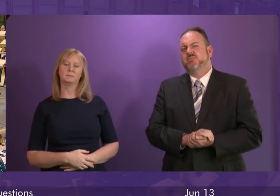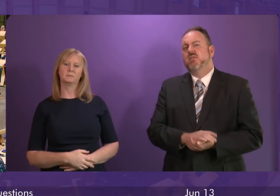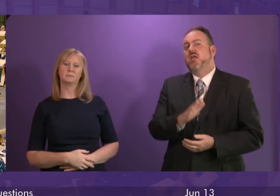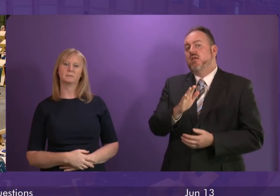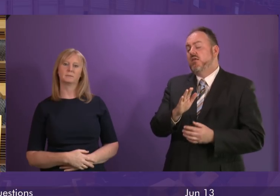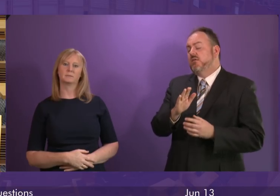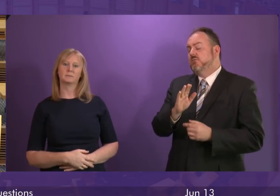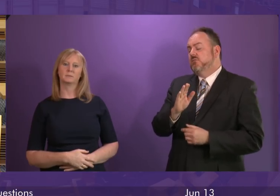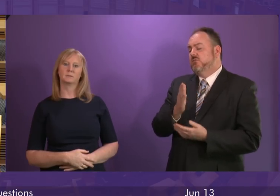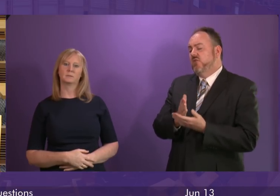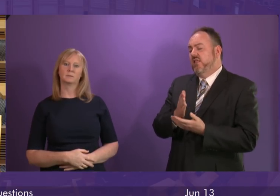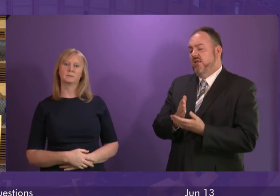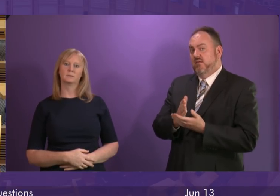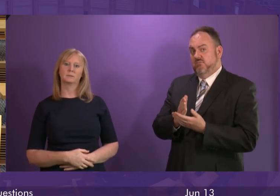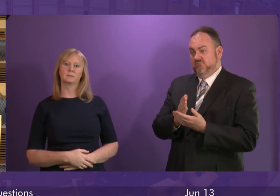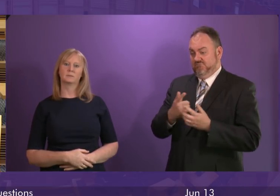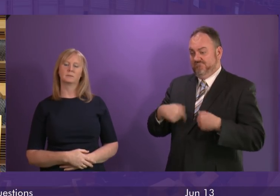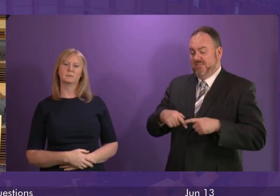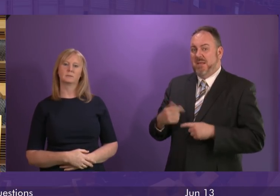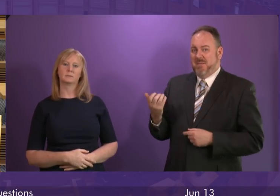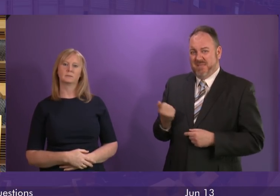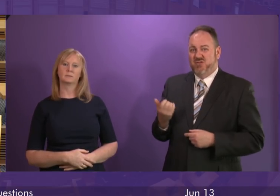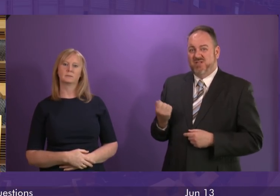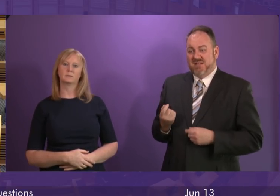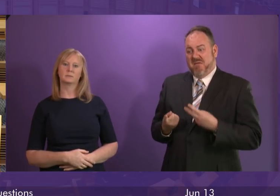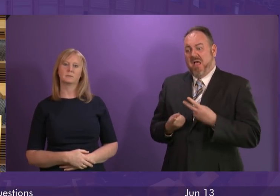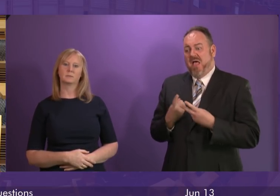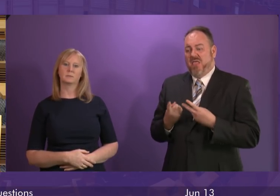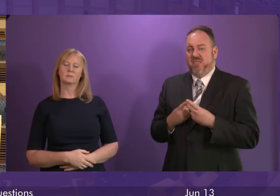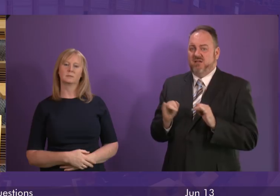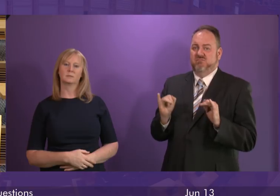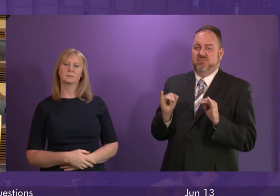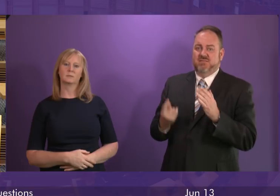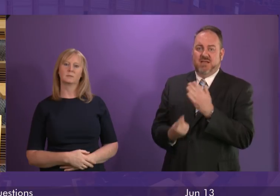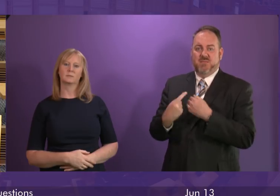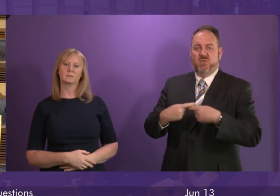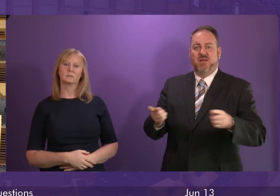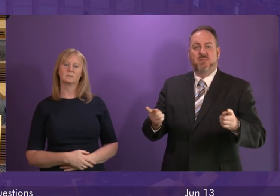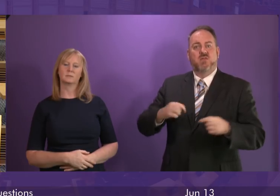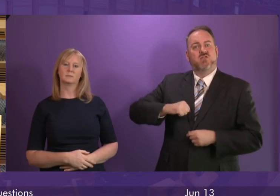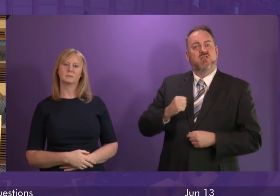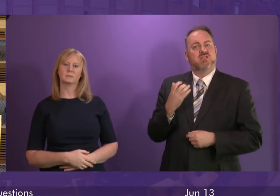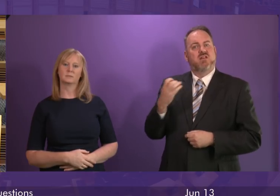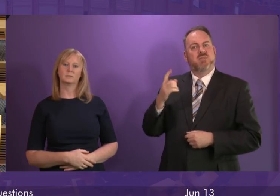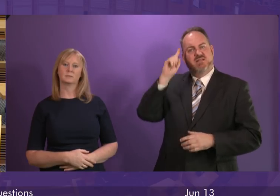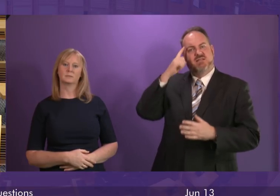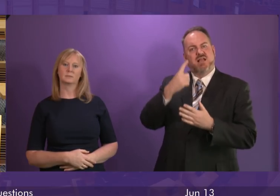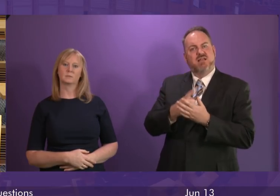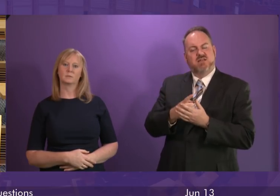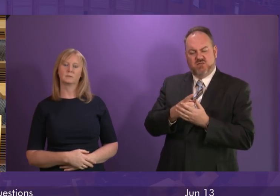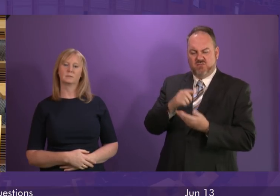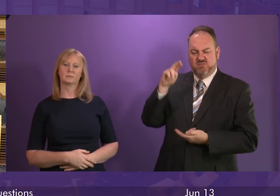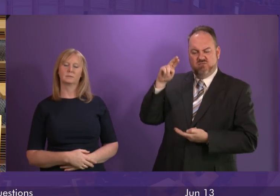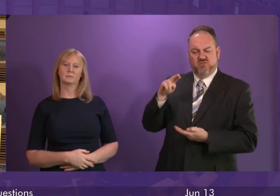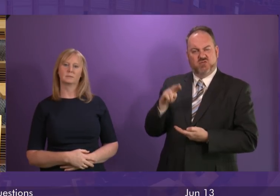Thank But our pensioners suffered another blow this week when the Scottish Government voted to slow down and water